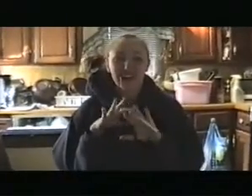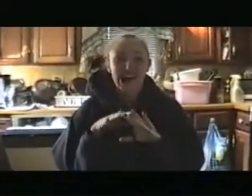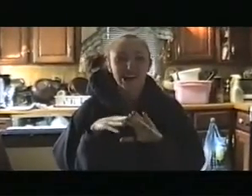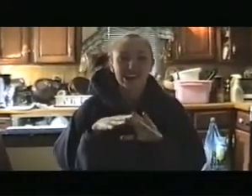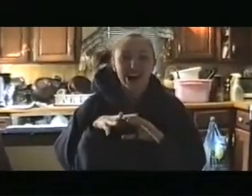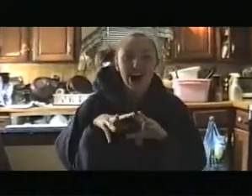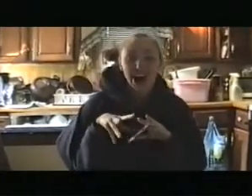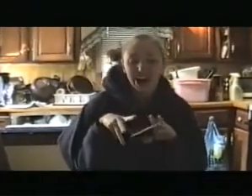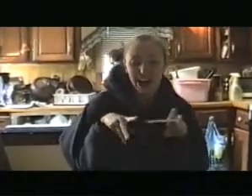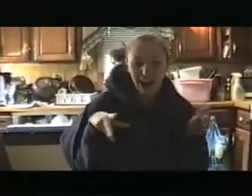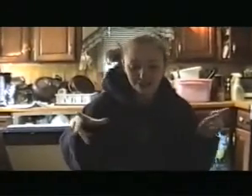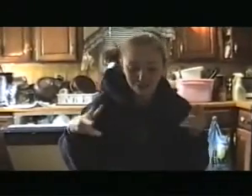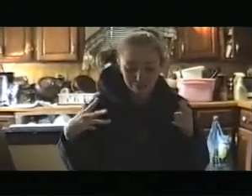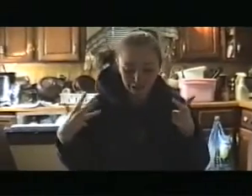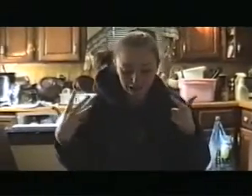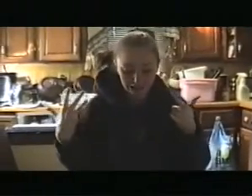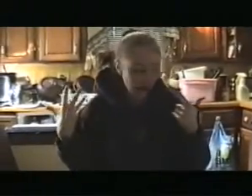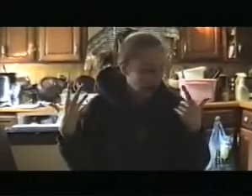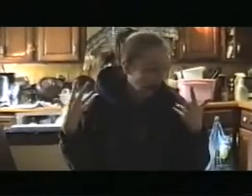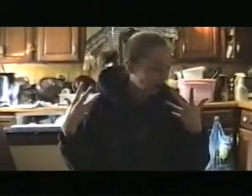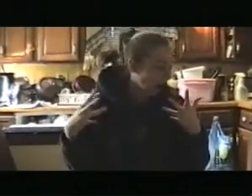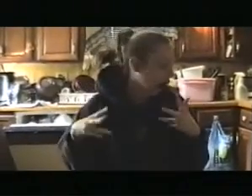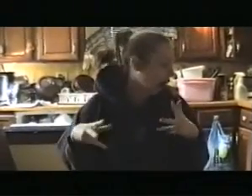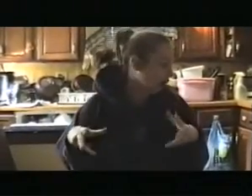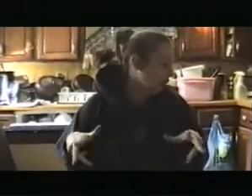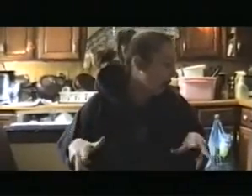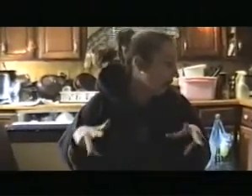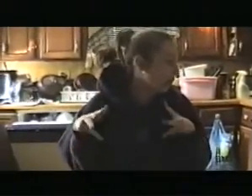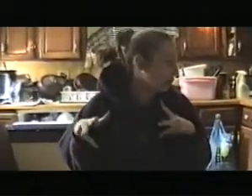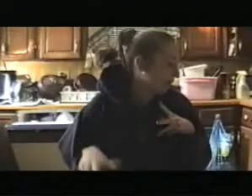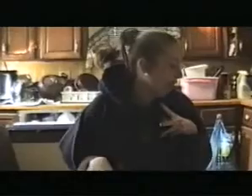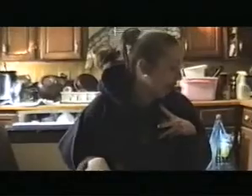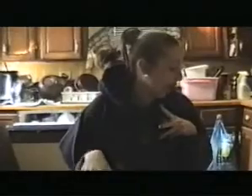like I have to be... Oh no, the pen!